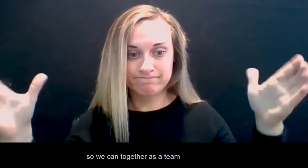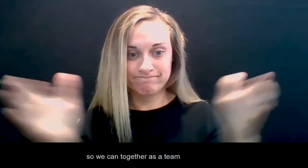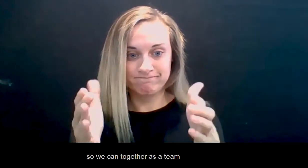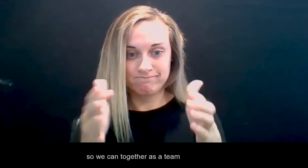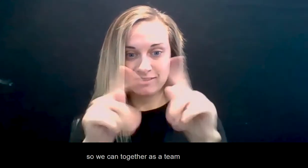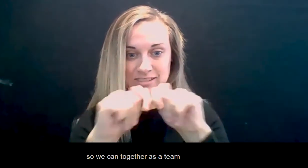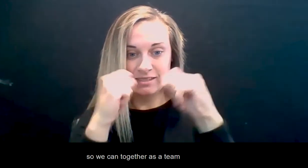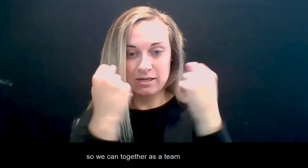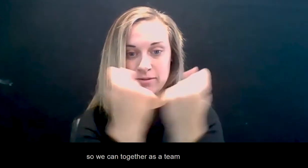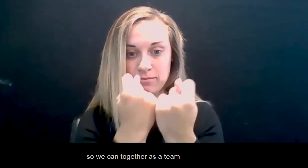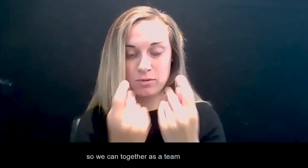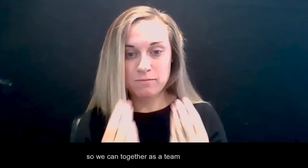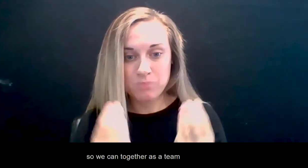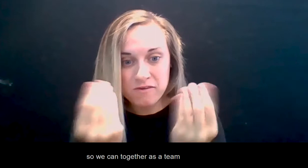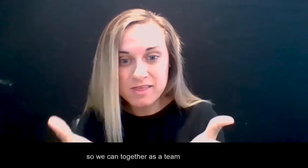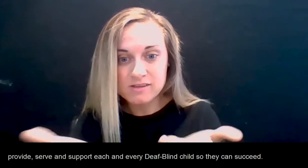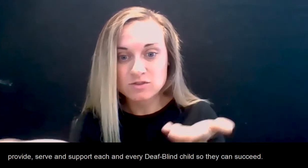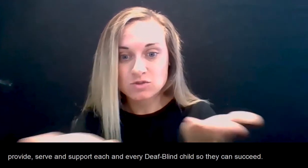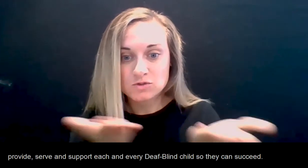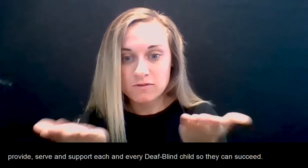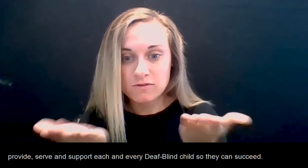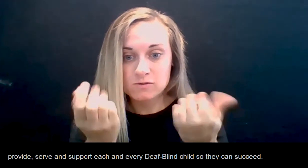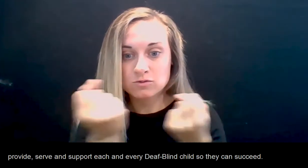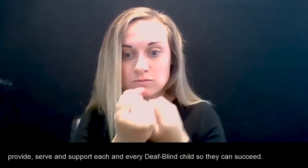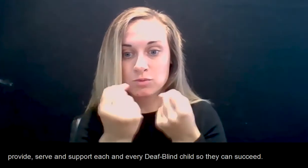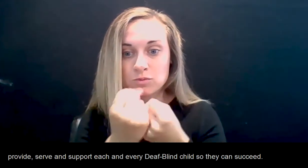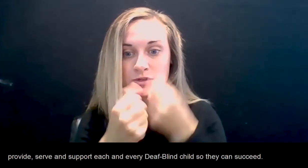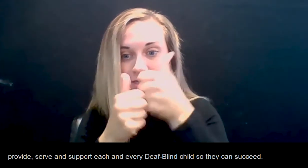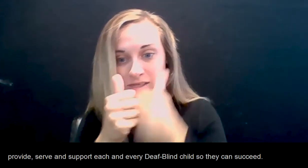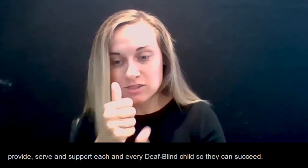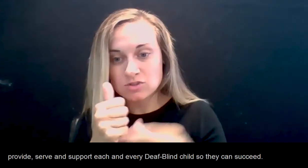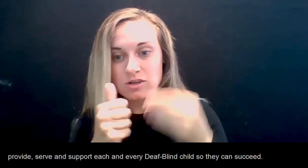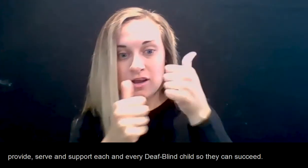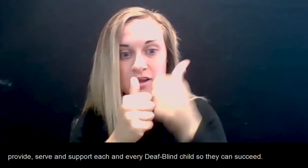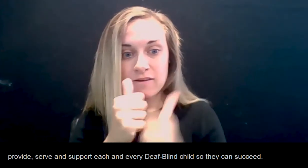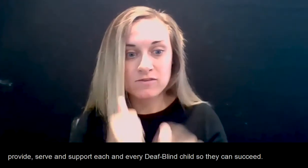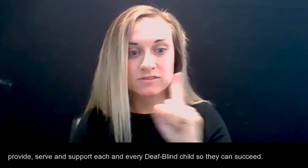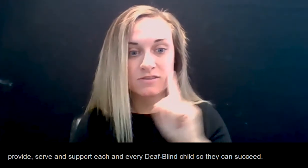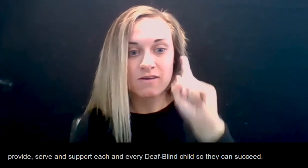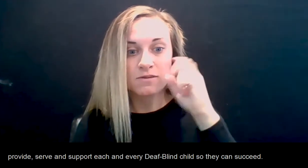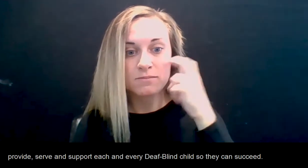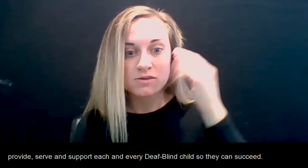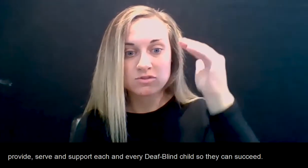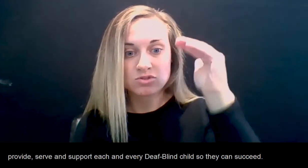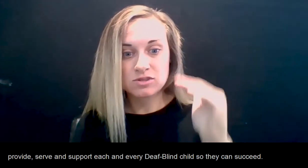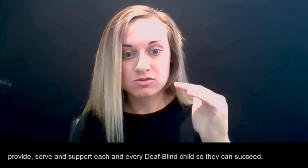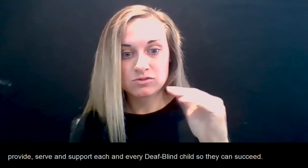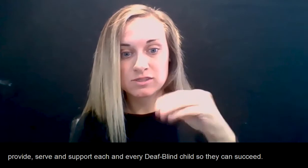a team provide, serve, and support each and every deaf-blind